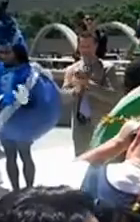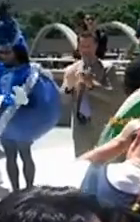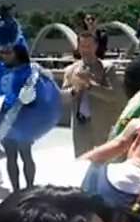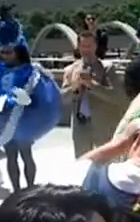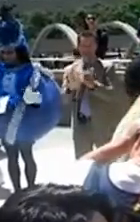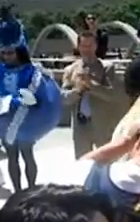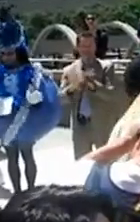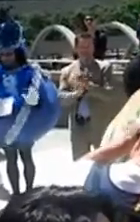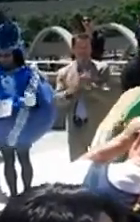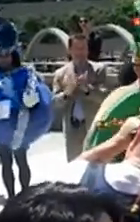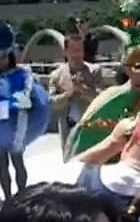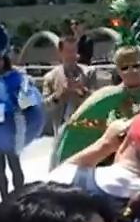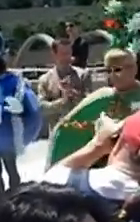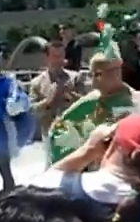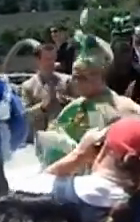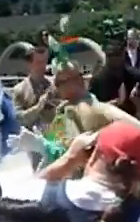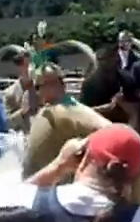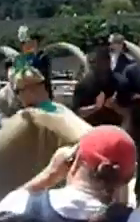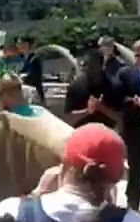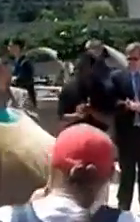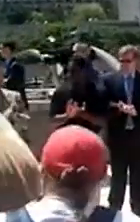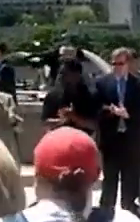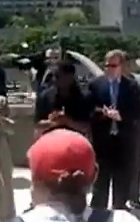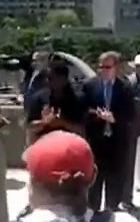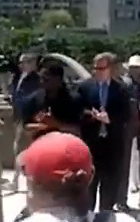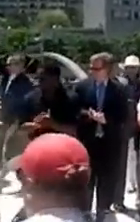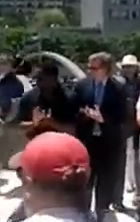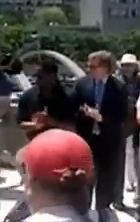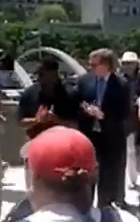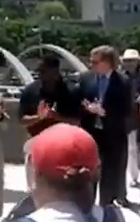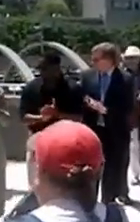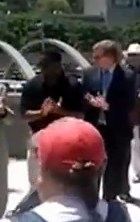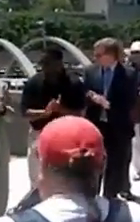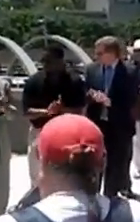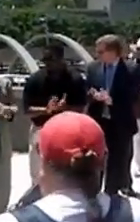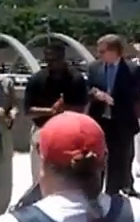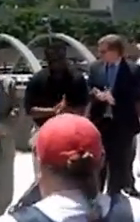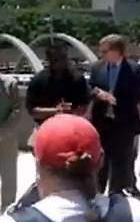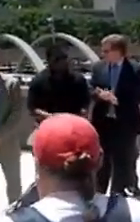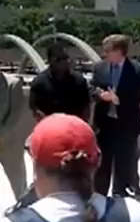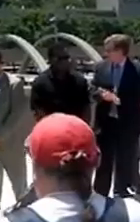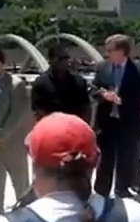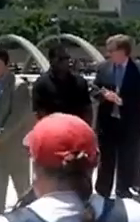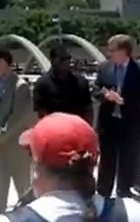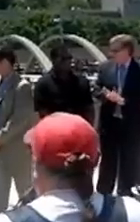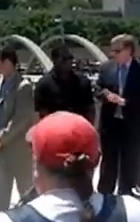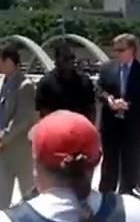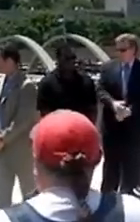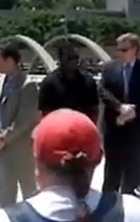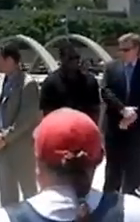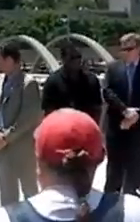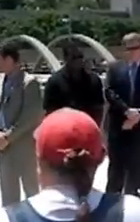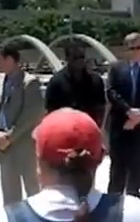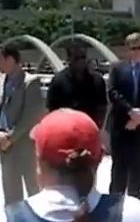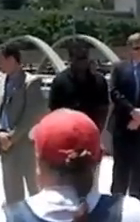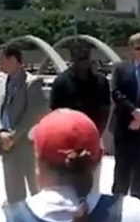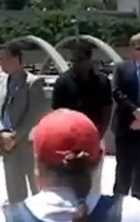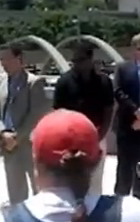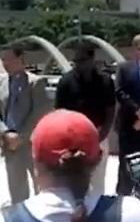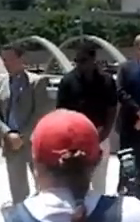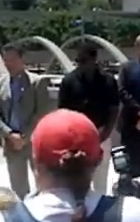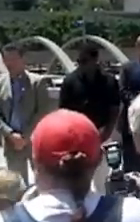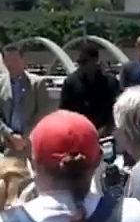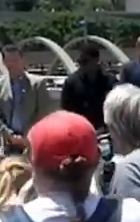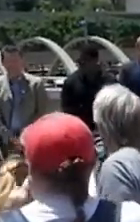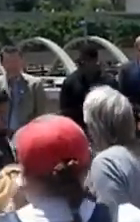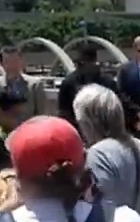They're raising the rainbow flag at age six, age seven. Now I'm going to ask you to return your attention